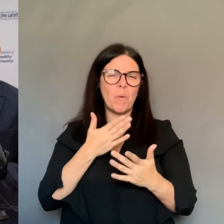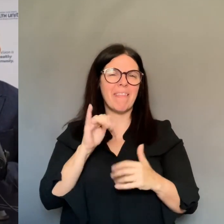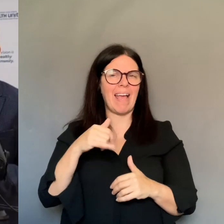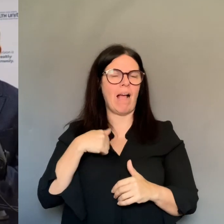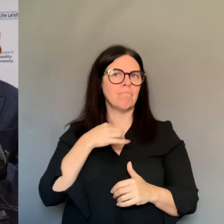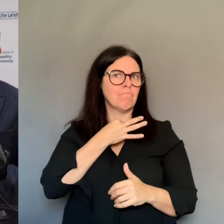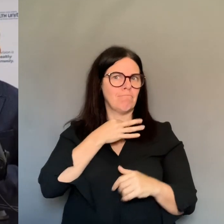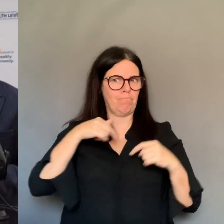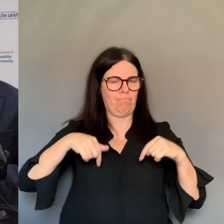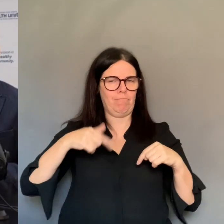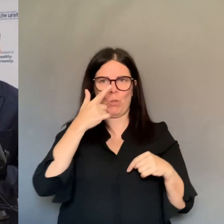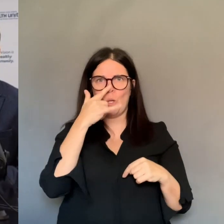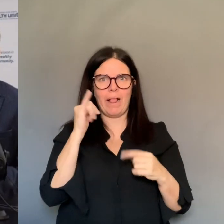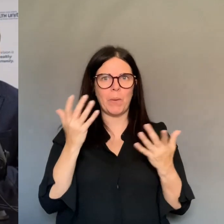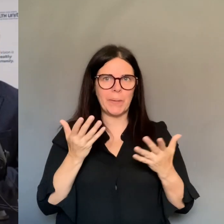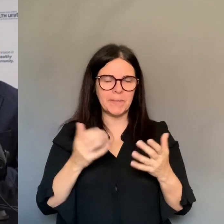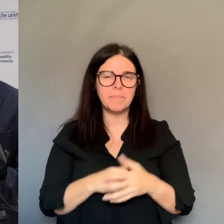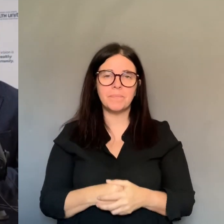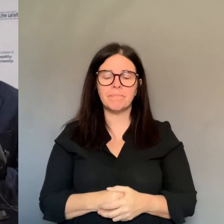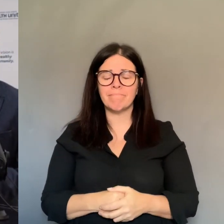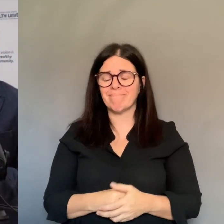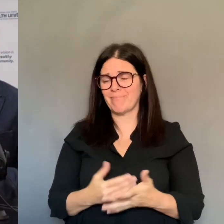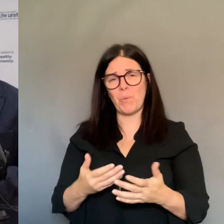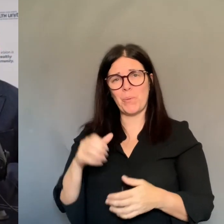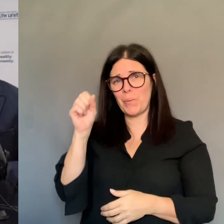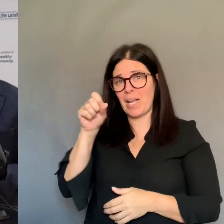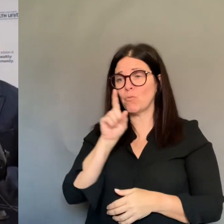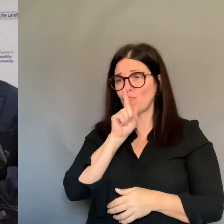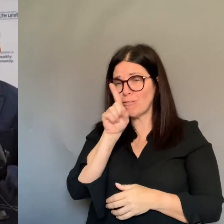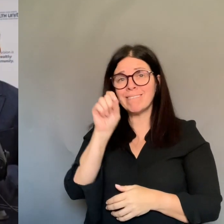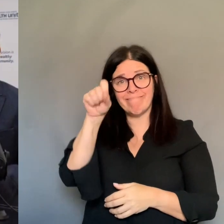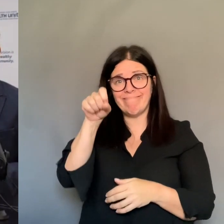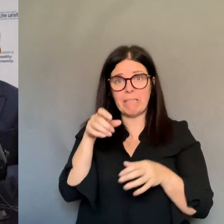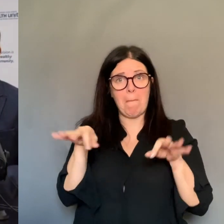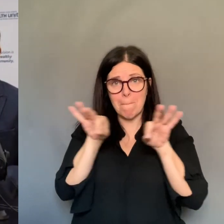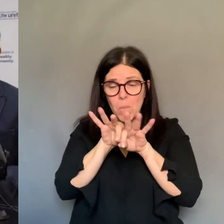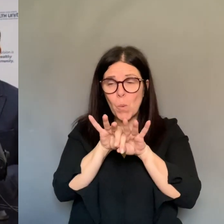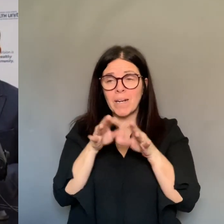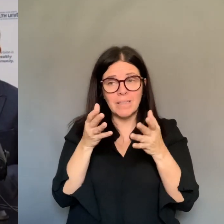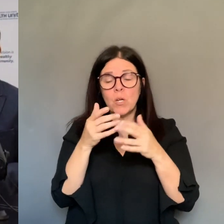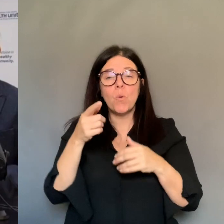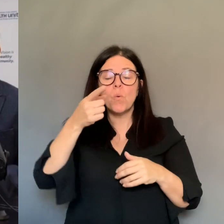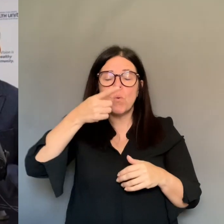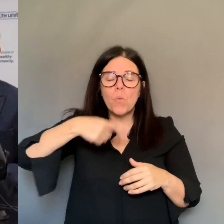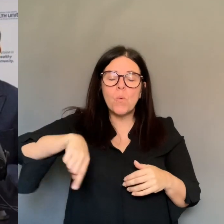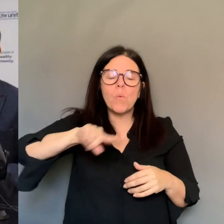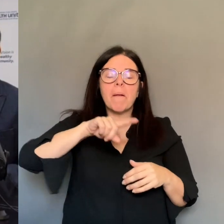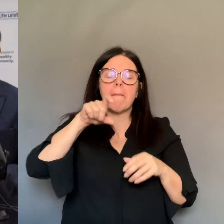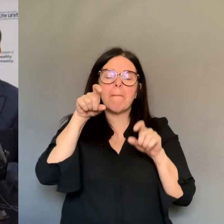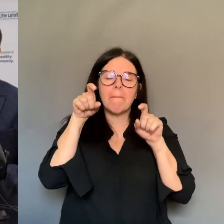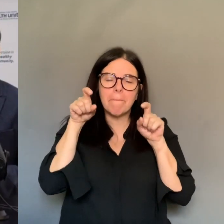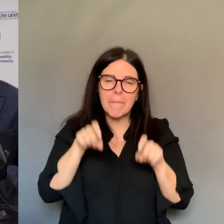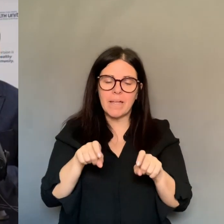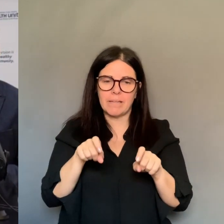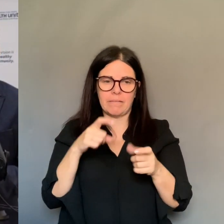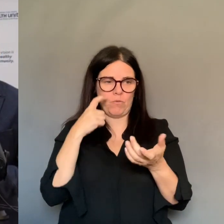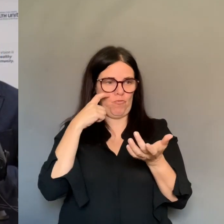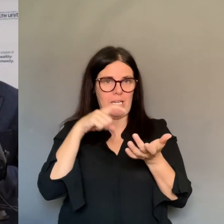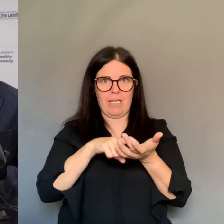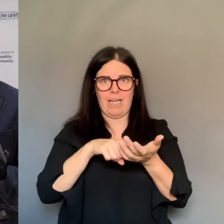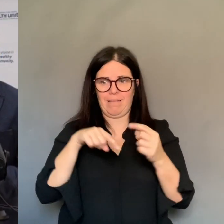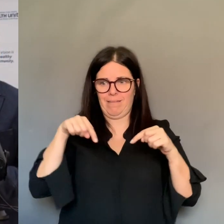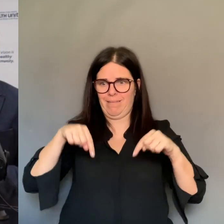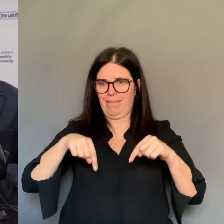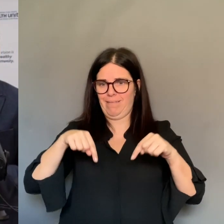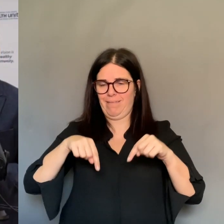is to put those restrictions in place. I think that's why the message is we need to respect that freedom that